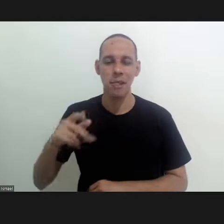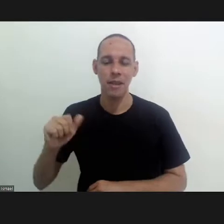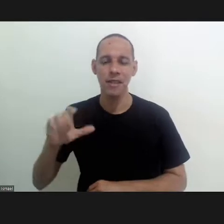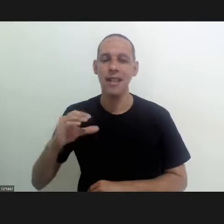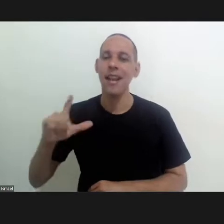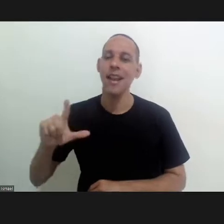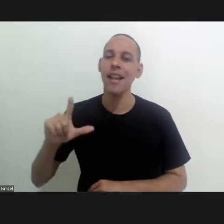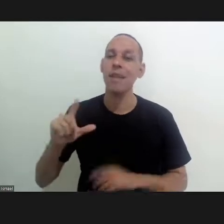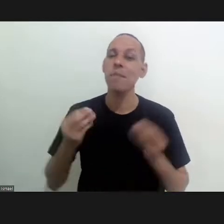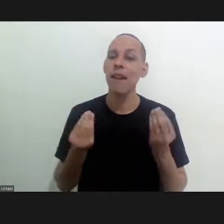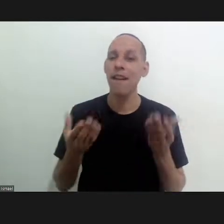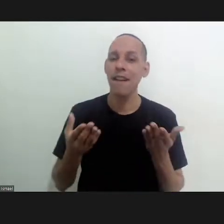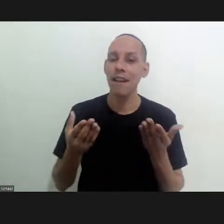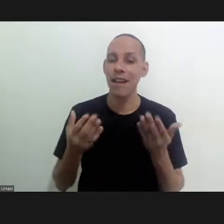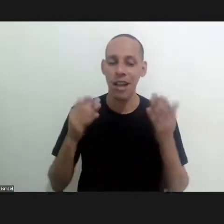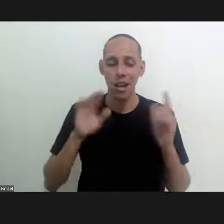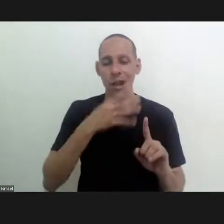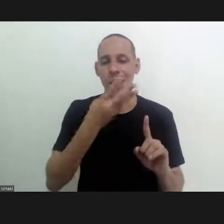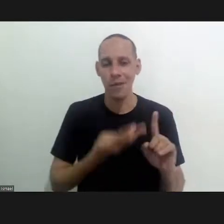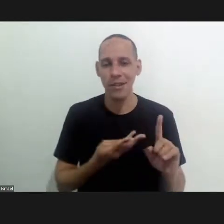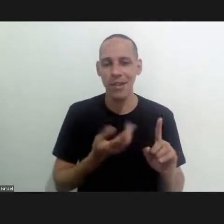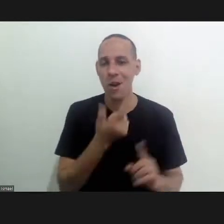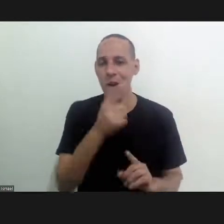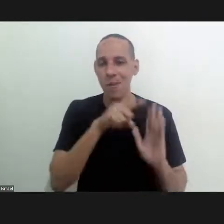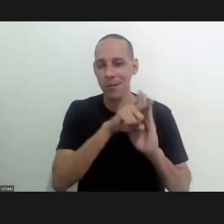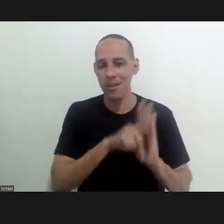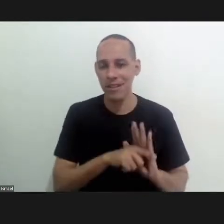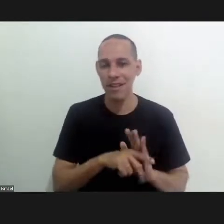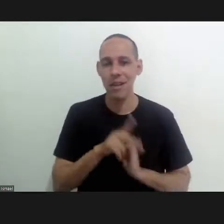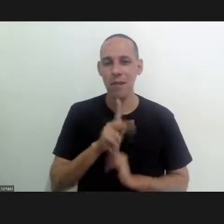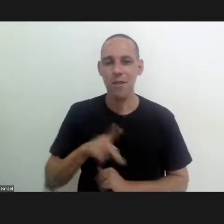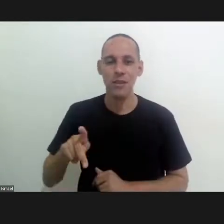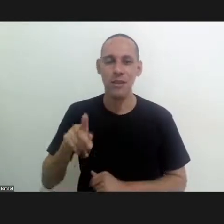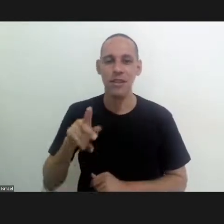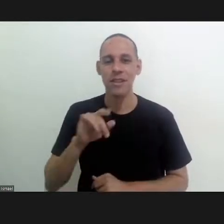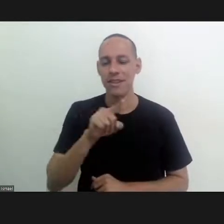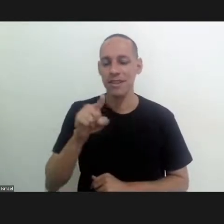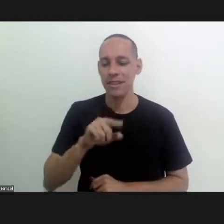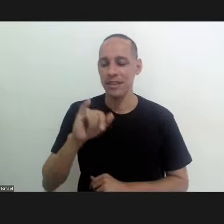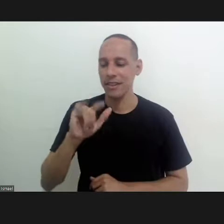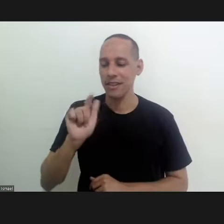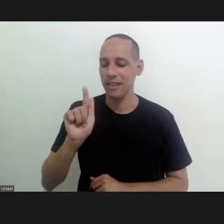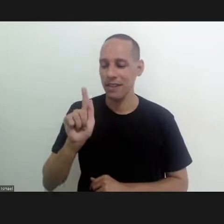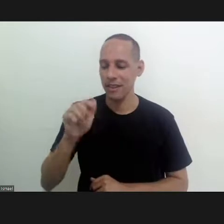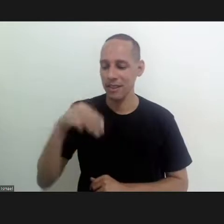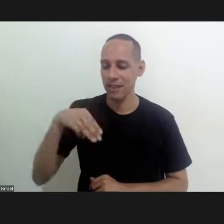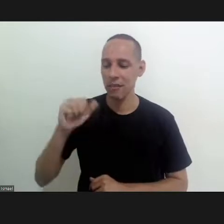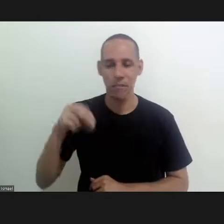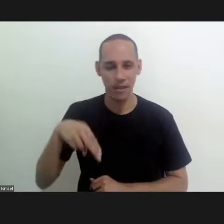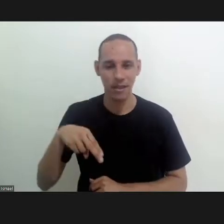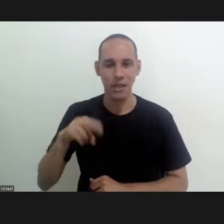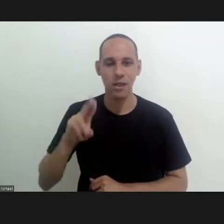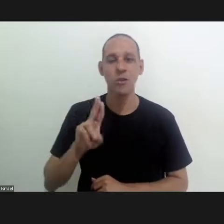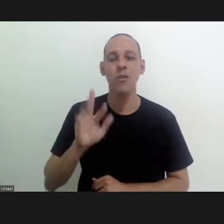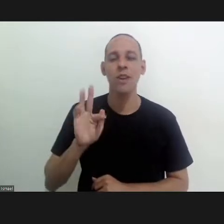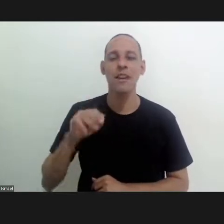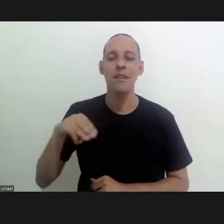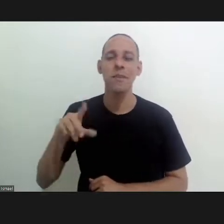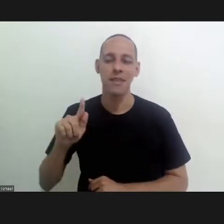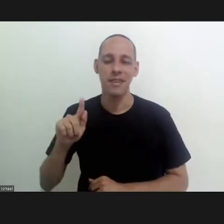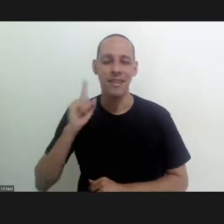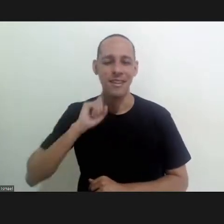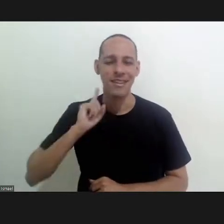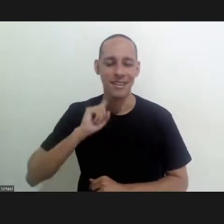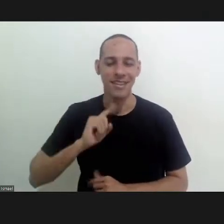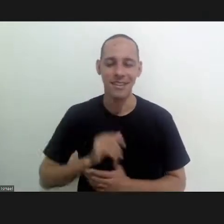which was uh homage to another big research of chagas disease professor zygmunt brennan of federal university